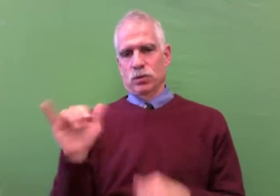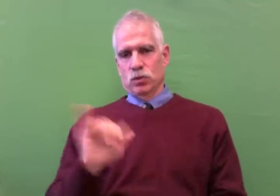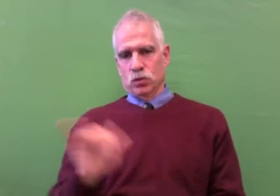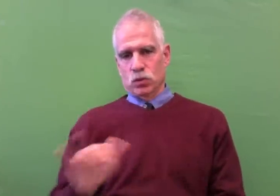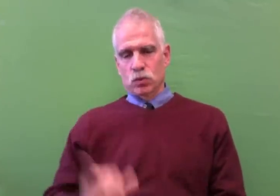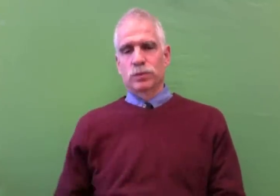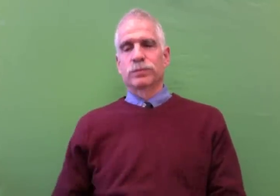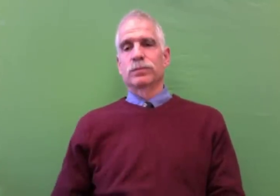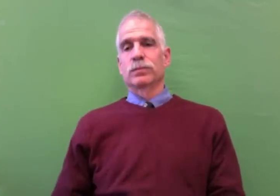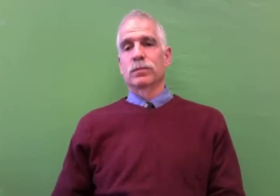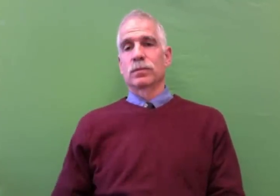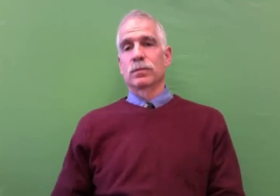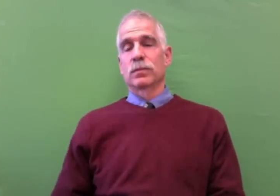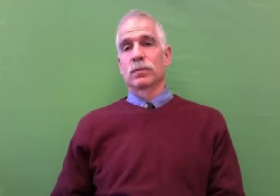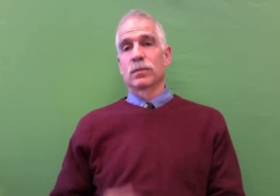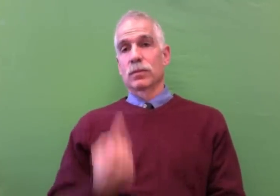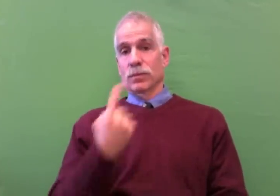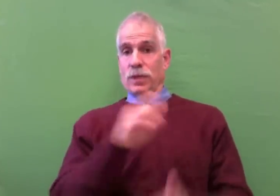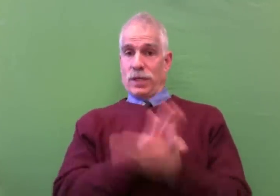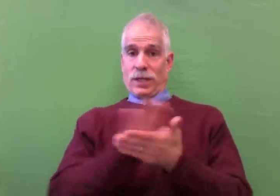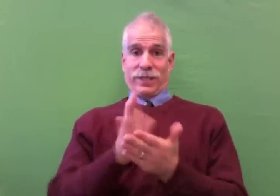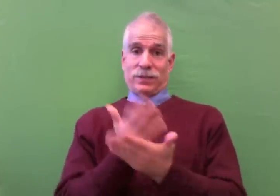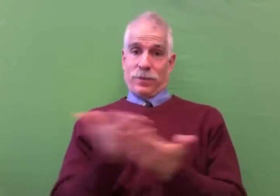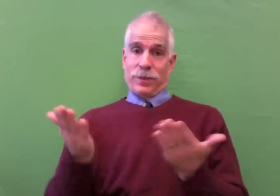great opportunity to network with those individuals as well.